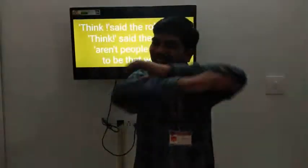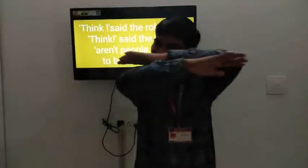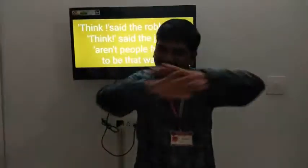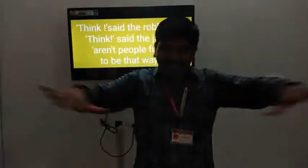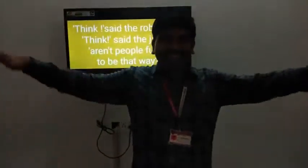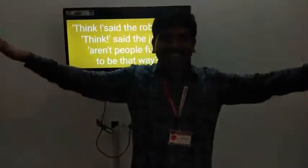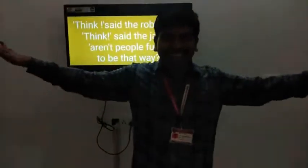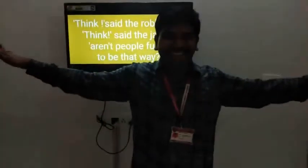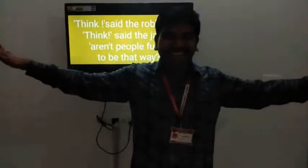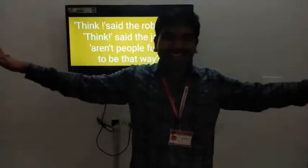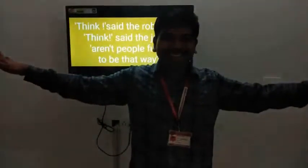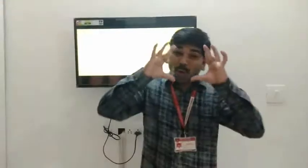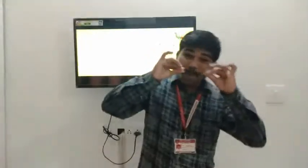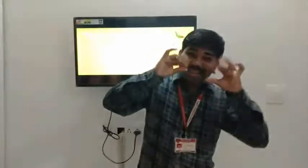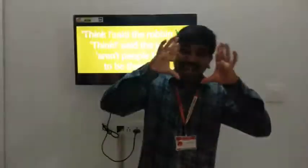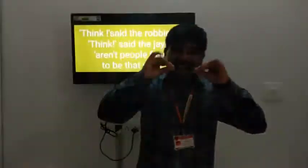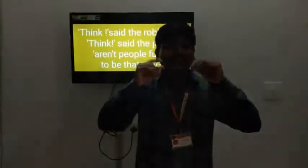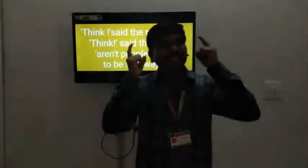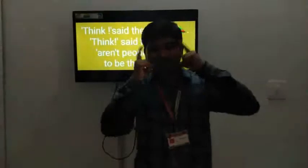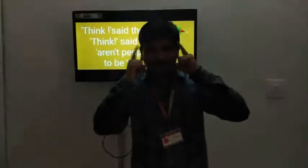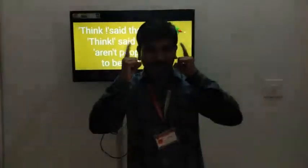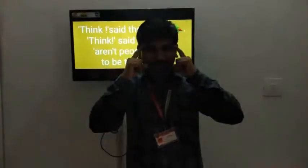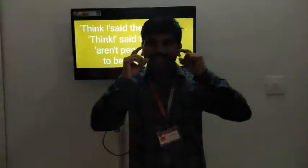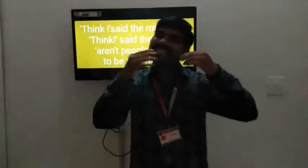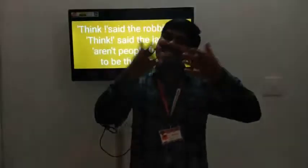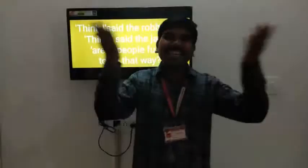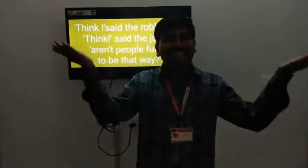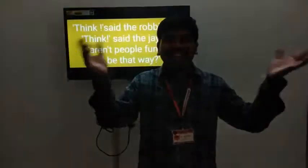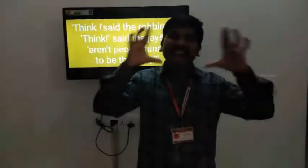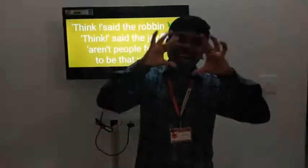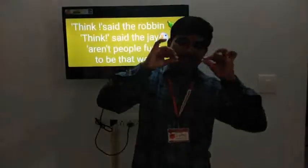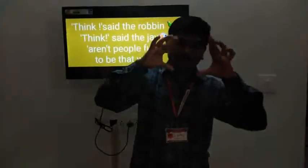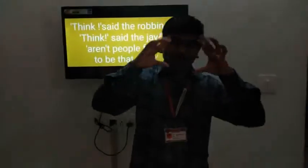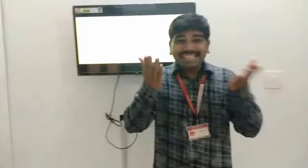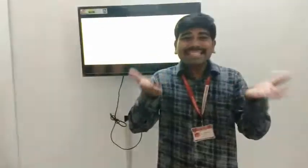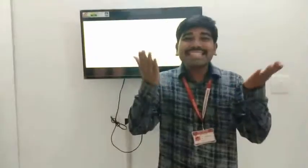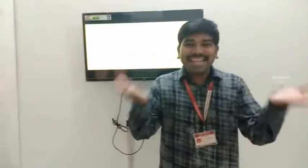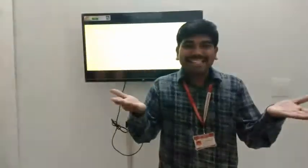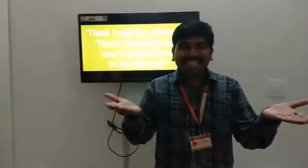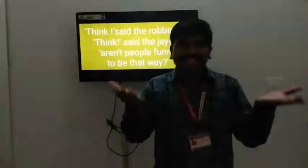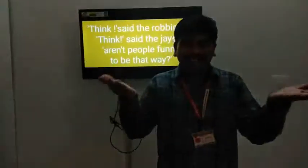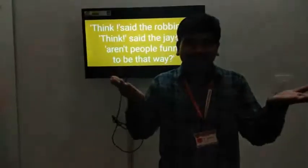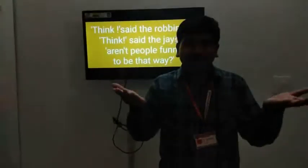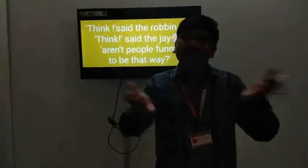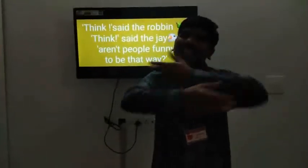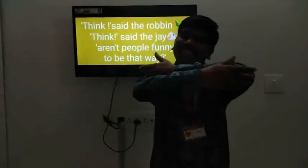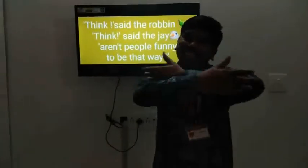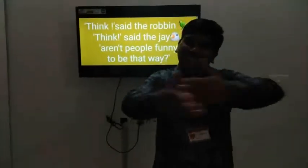way? Robin said, think. Jay said, think. Let's at Look how